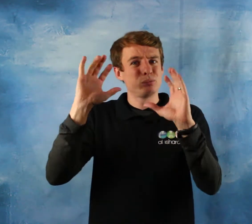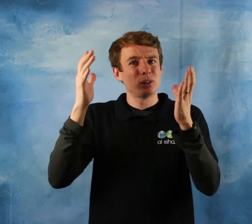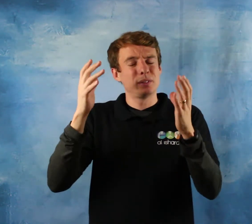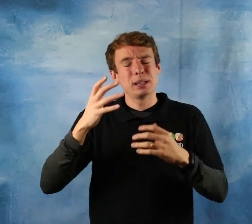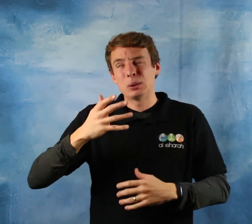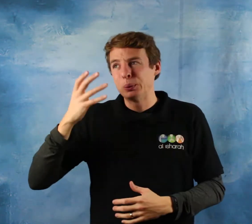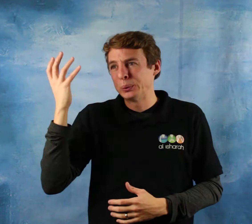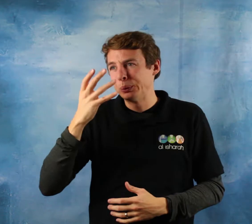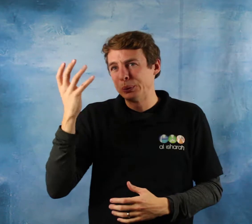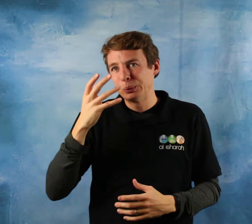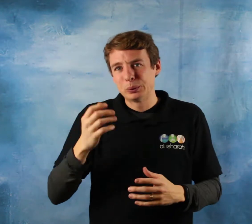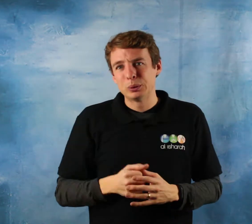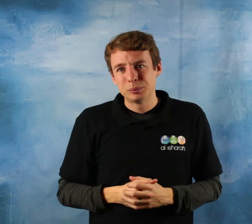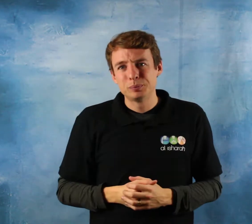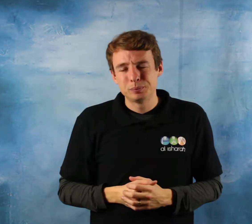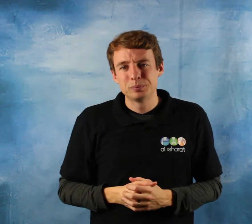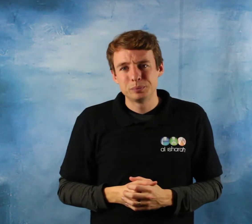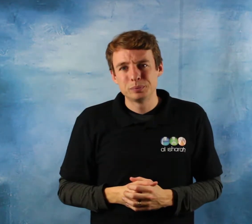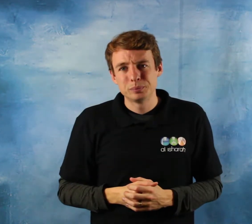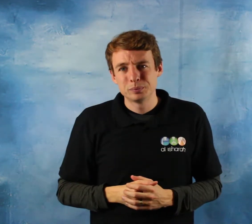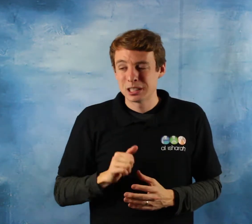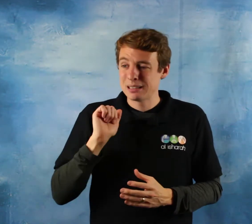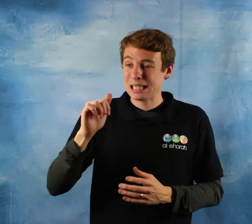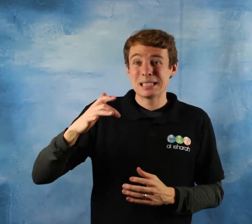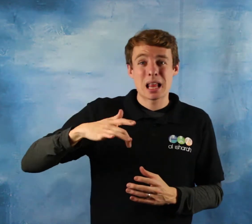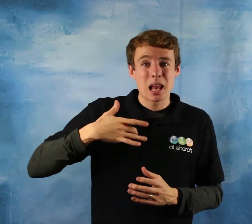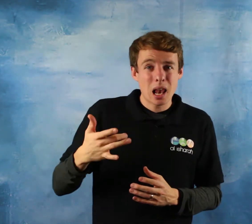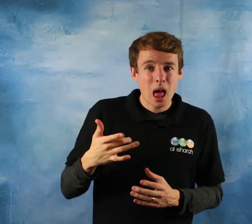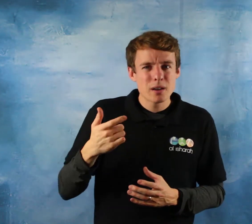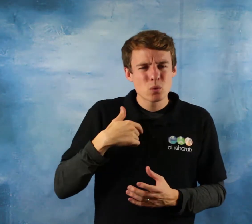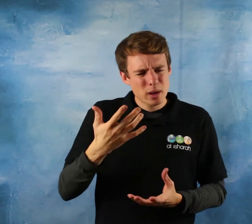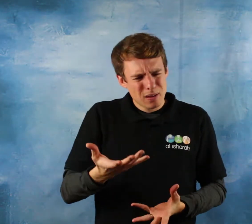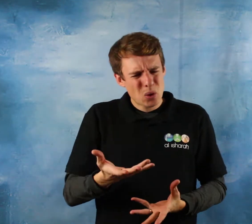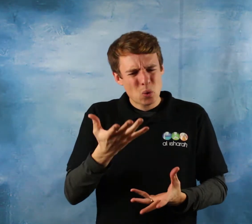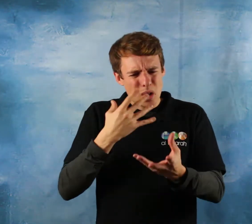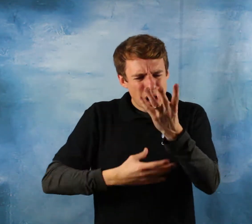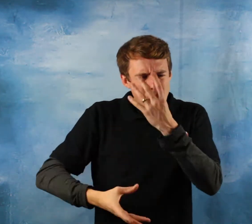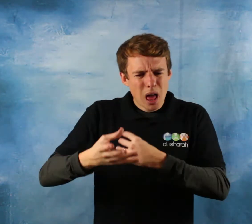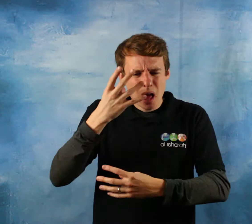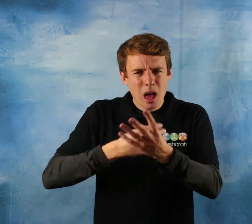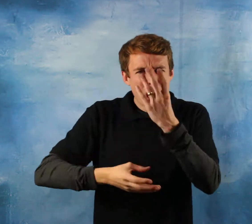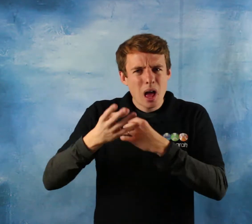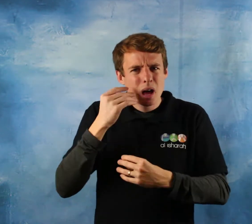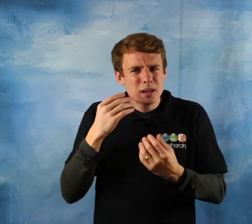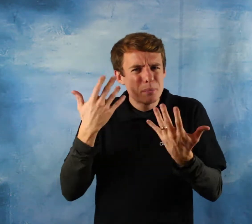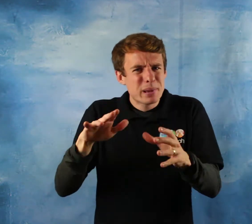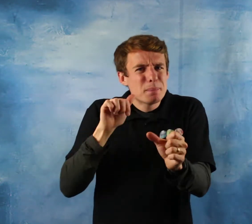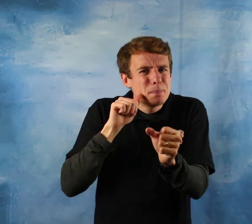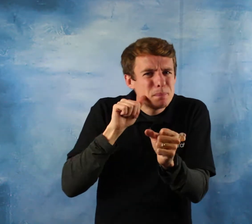has been for you in the messenger of Allah the best example for he who seeks